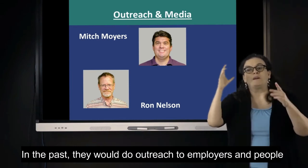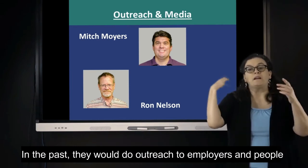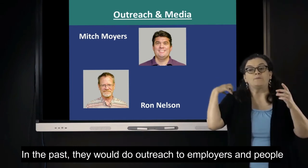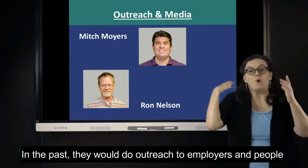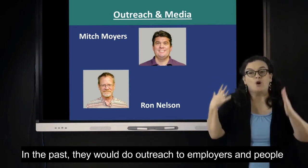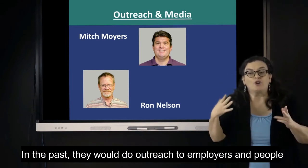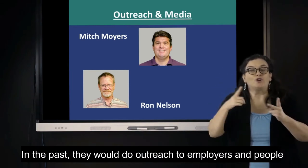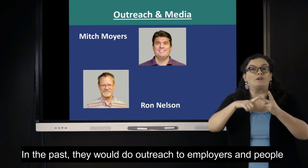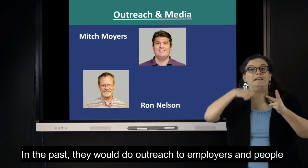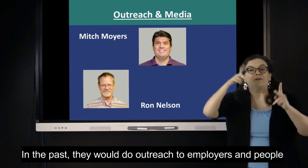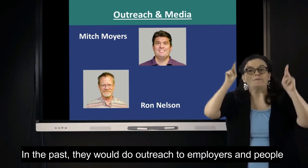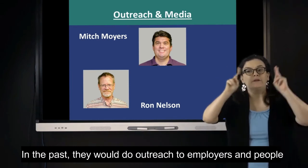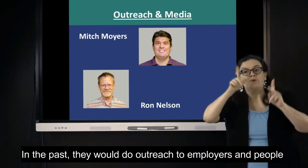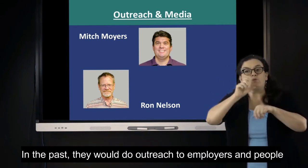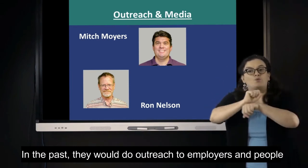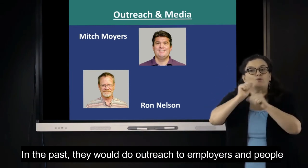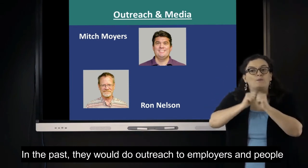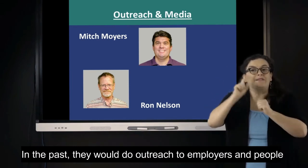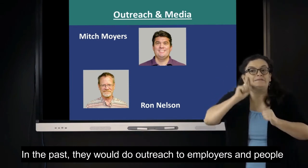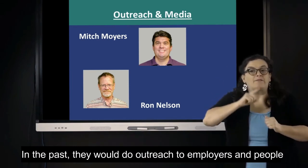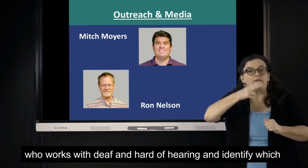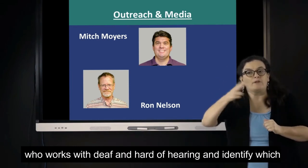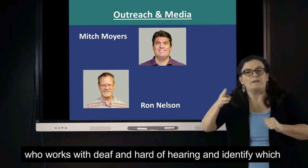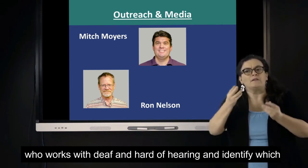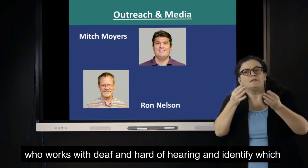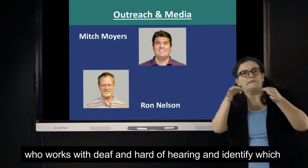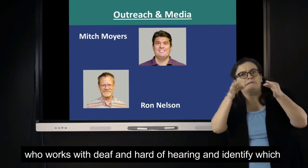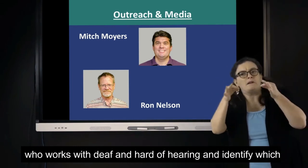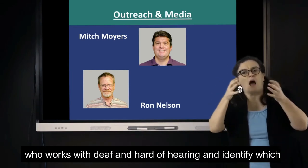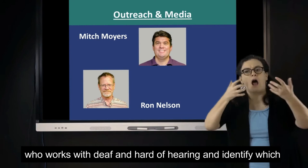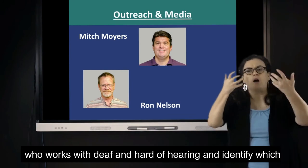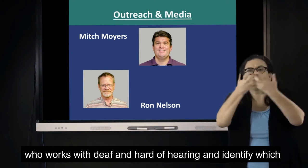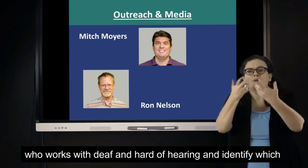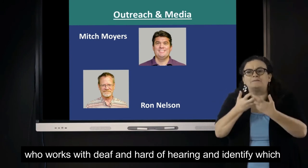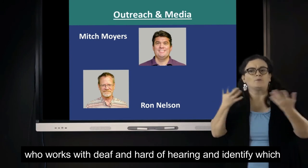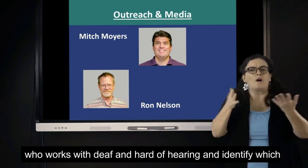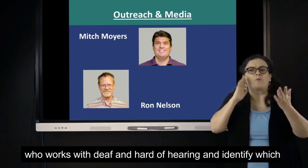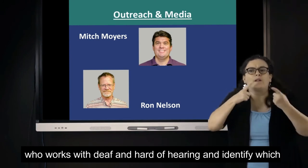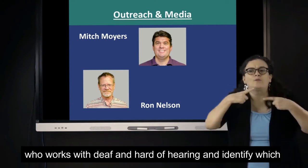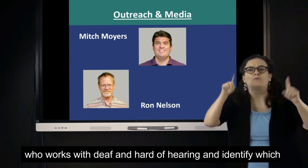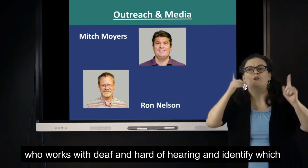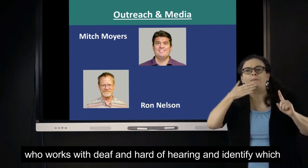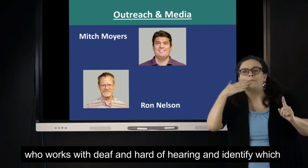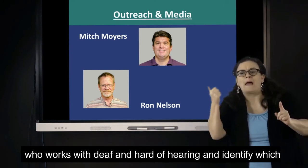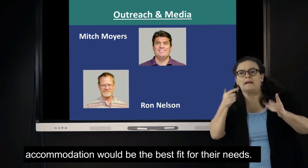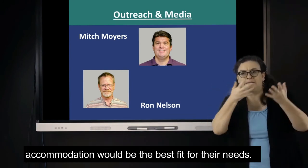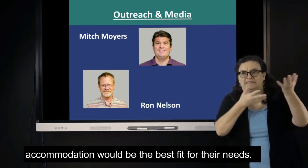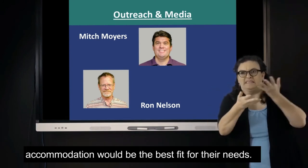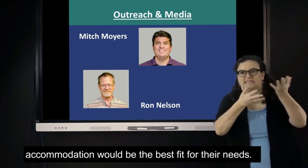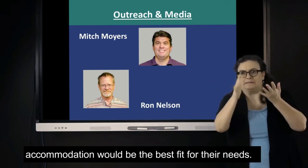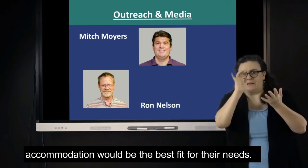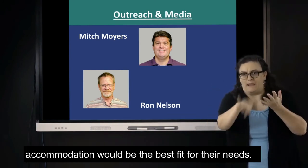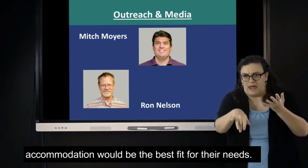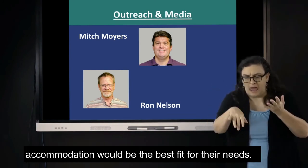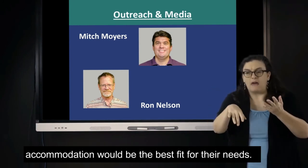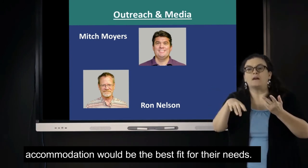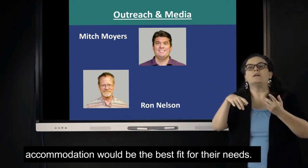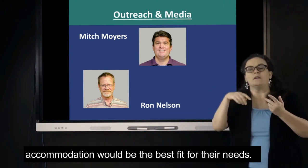They used to contact employers or entities that worked with deaf or hard of hearing people and teach them about